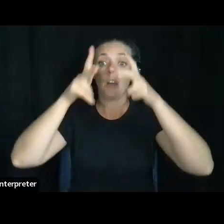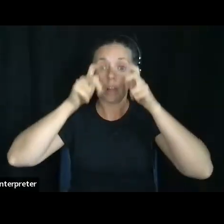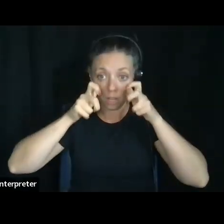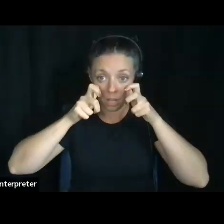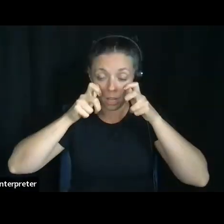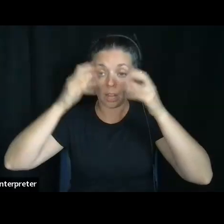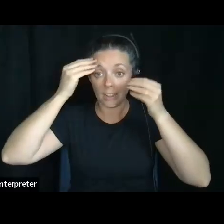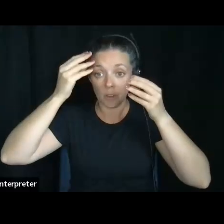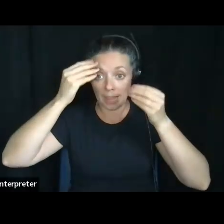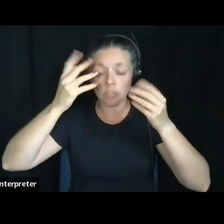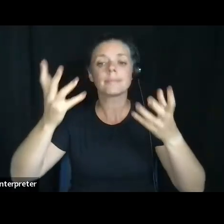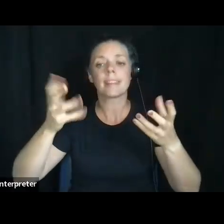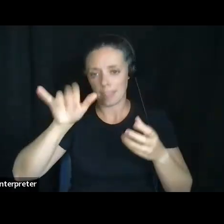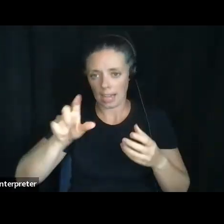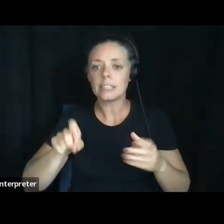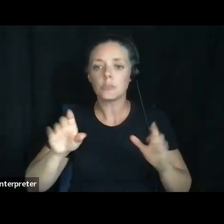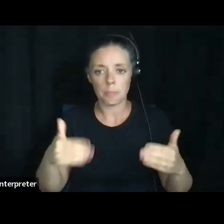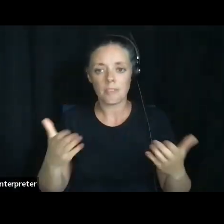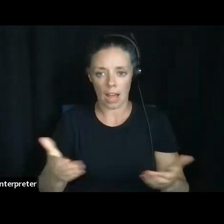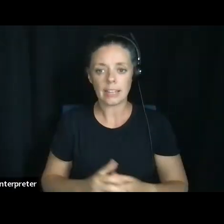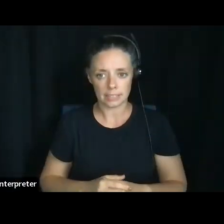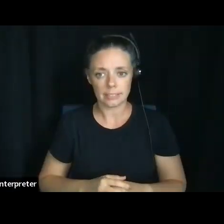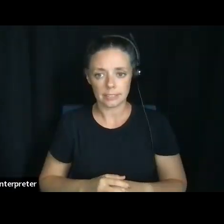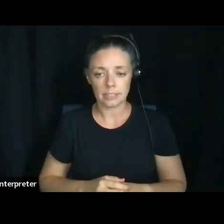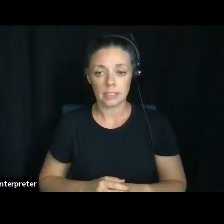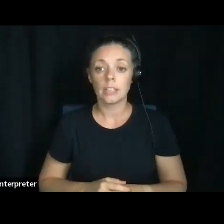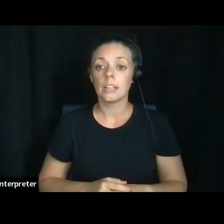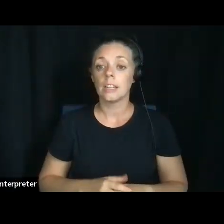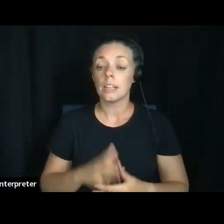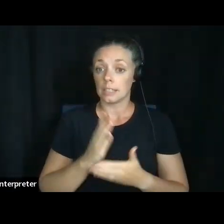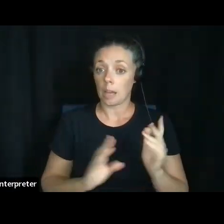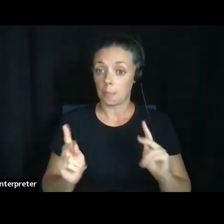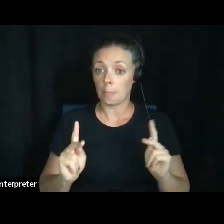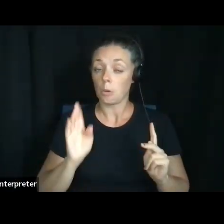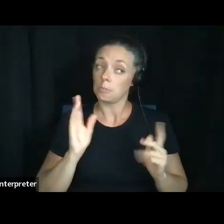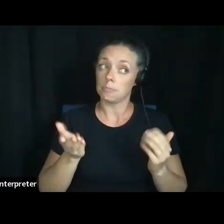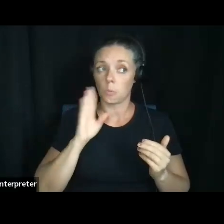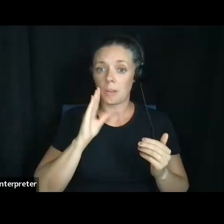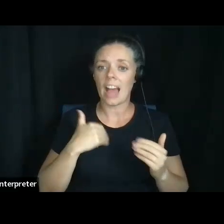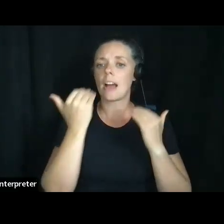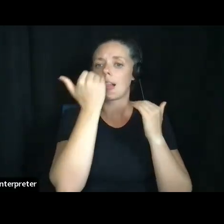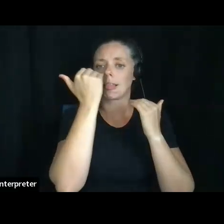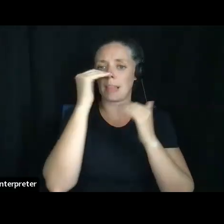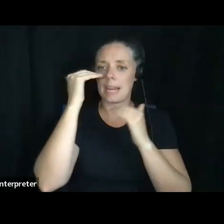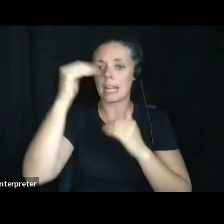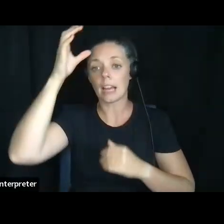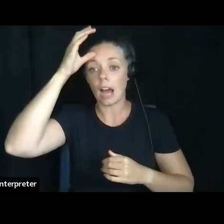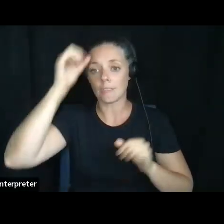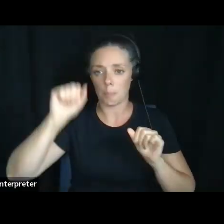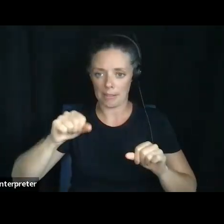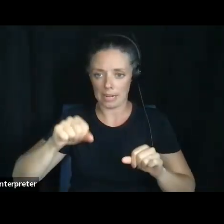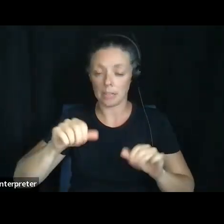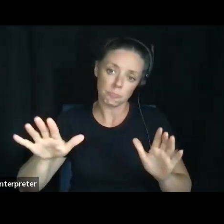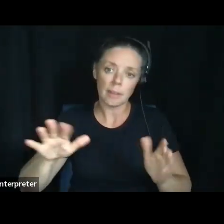it, then that needs to be provided. Some folks, um, may have limited cognitive ability and they may need the